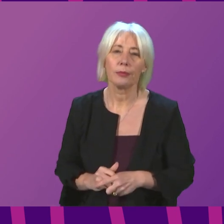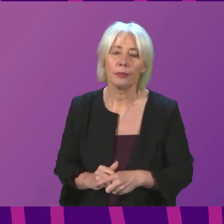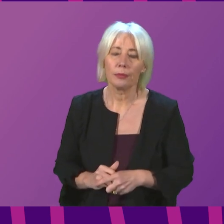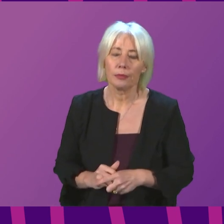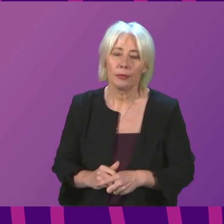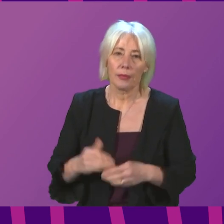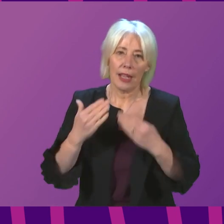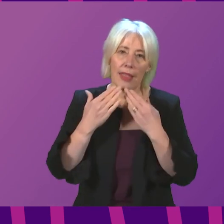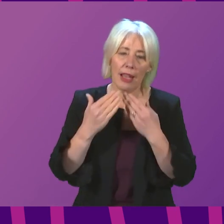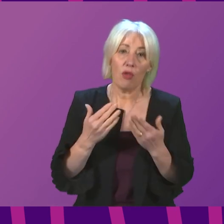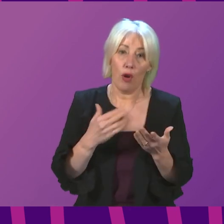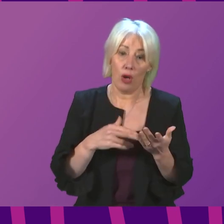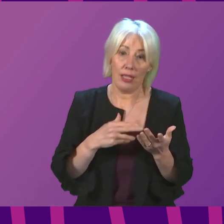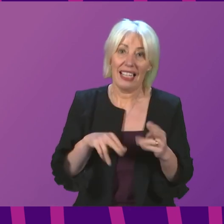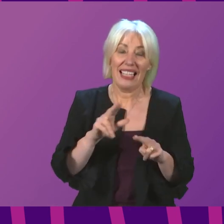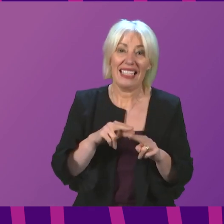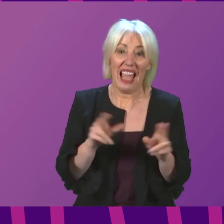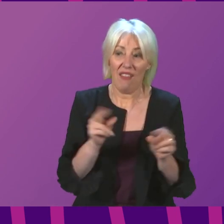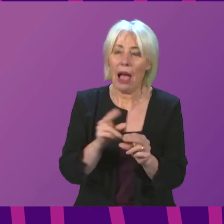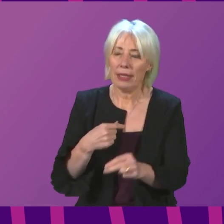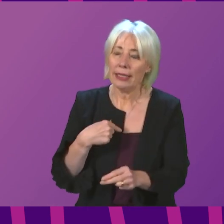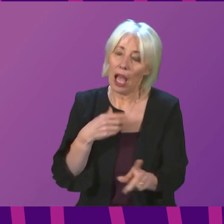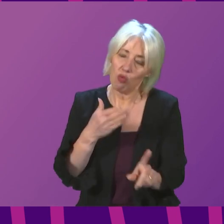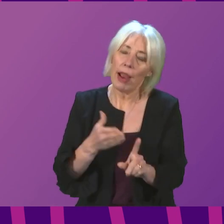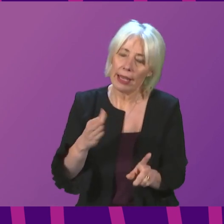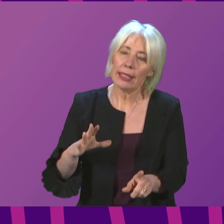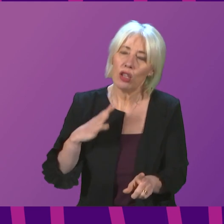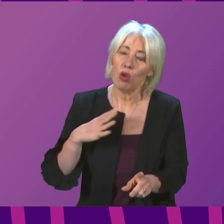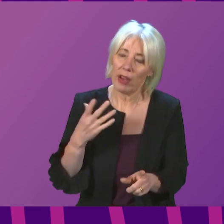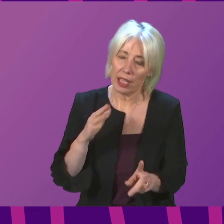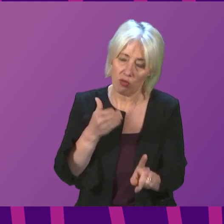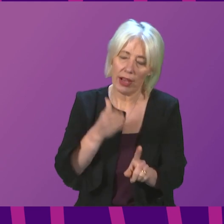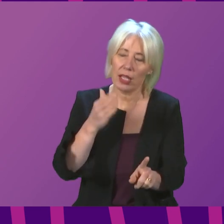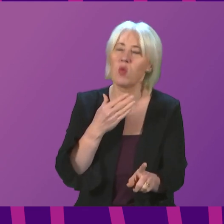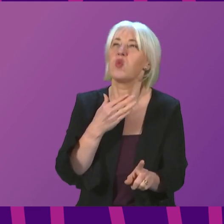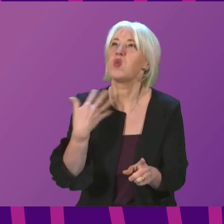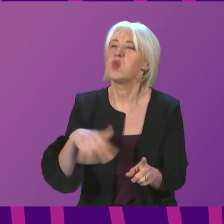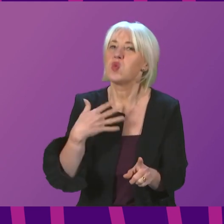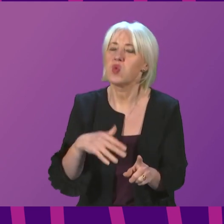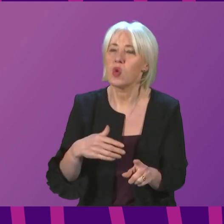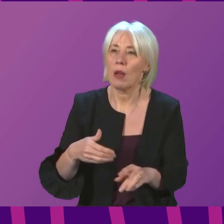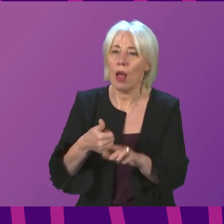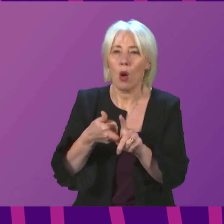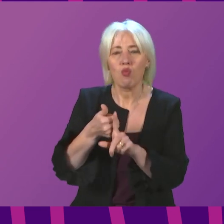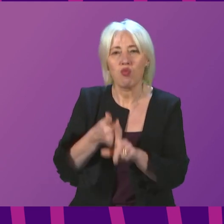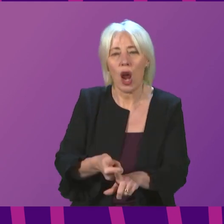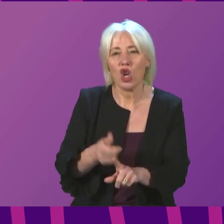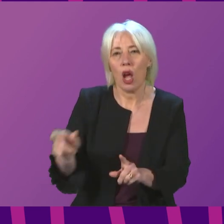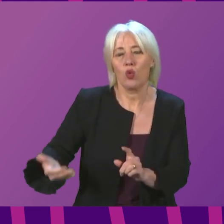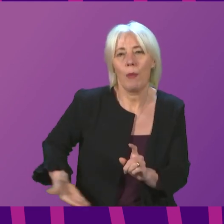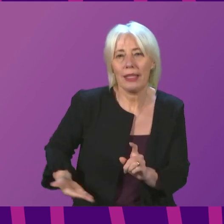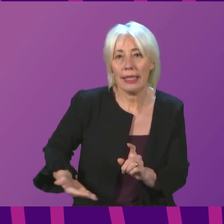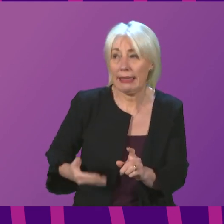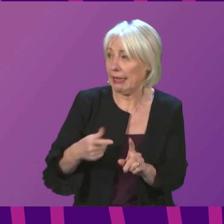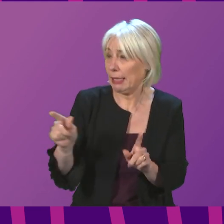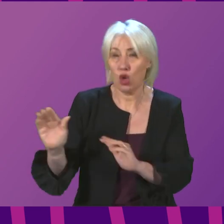I recognise the burden this is placing on businesses, but also on many services